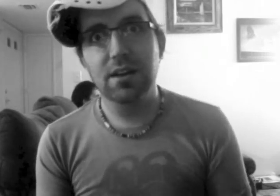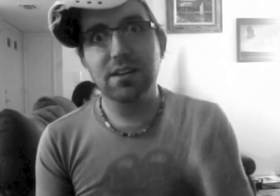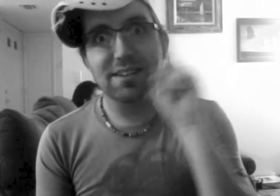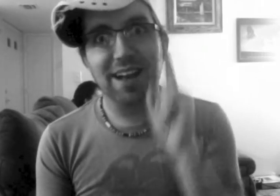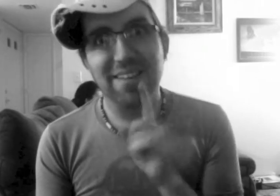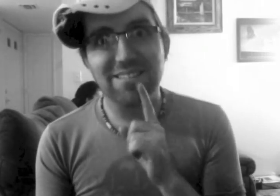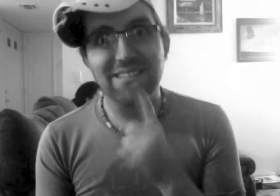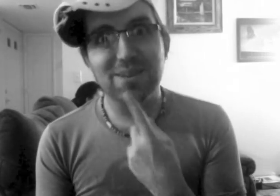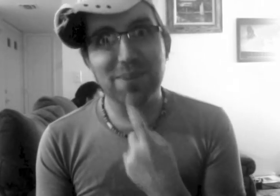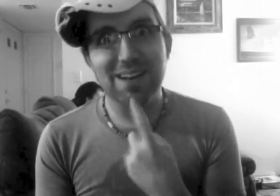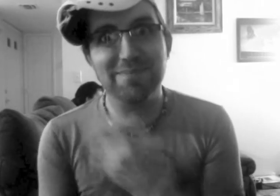Oh, no.